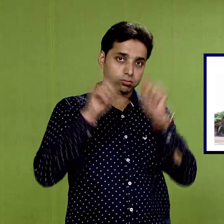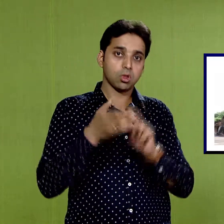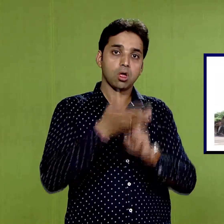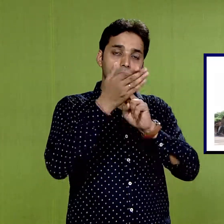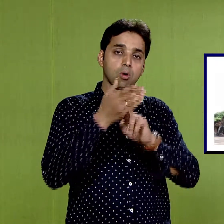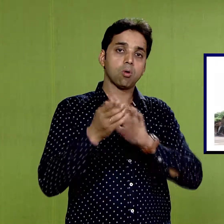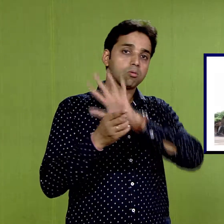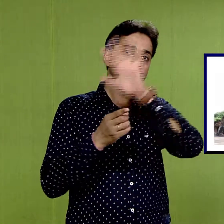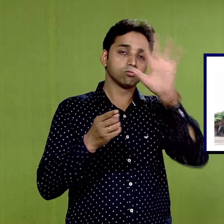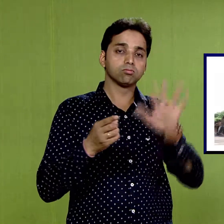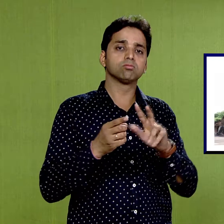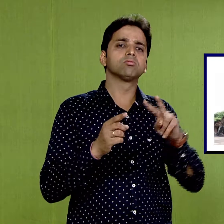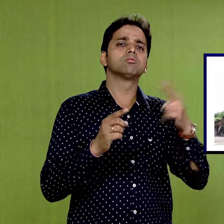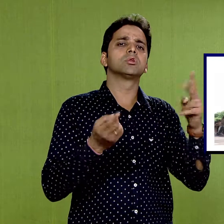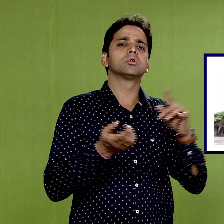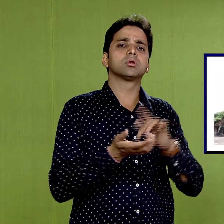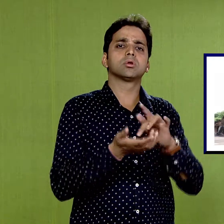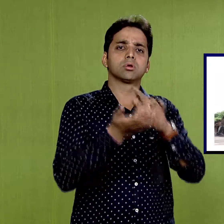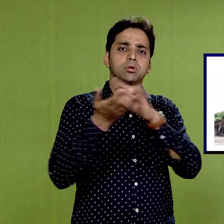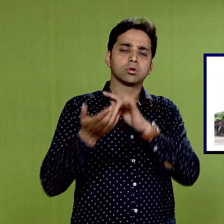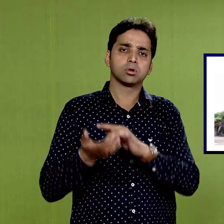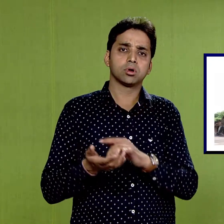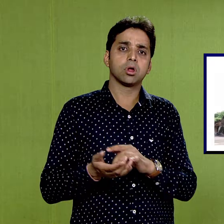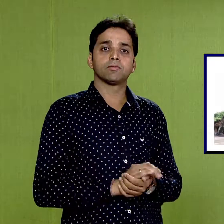at various Deccan and Southern sites